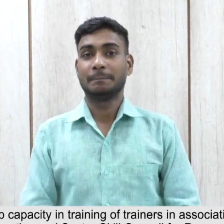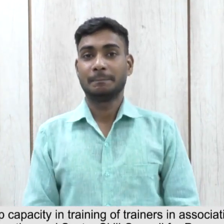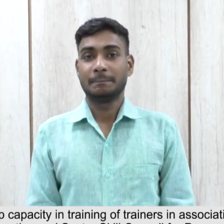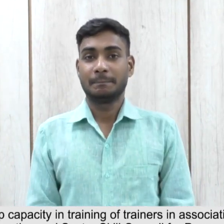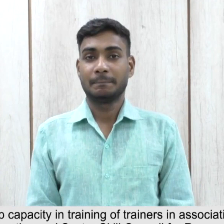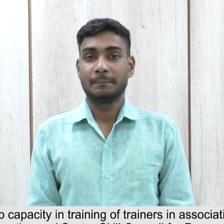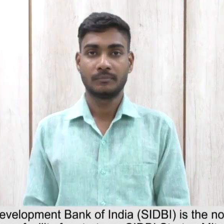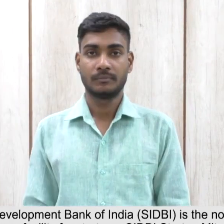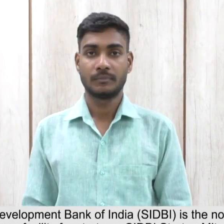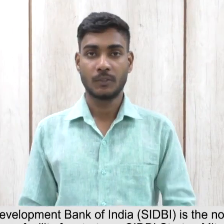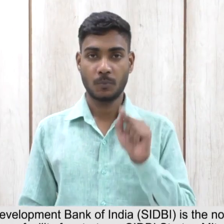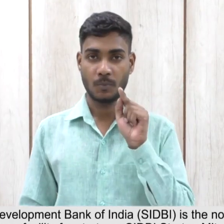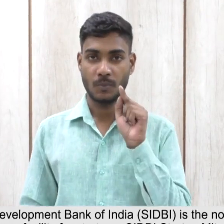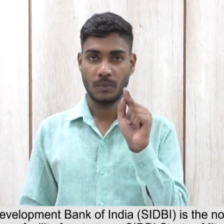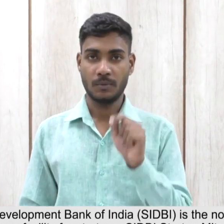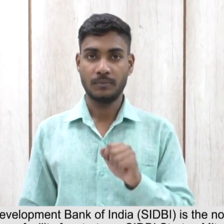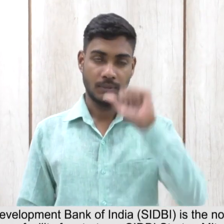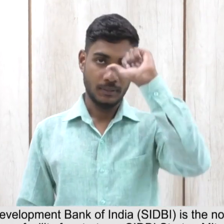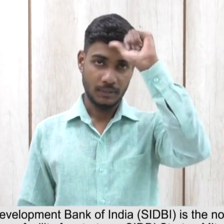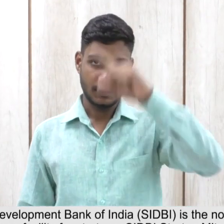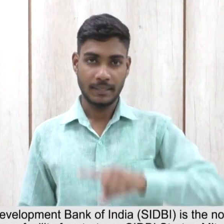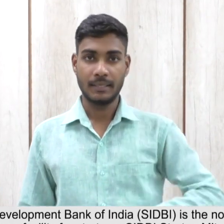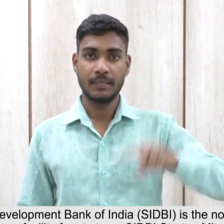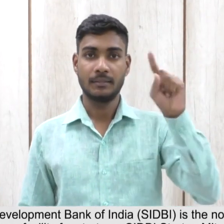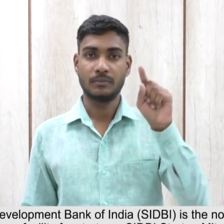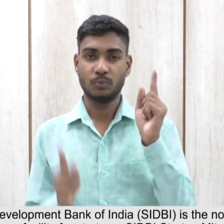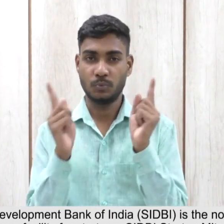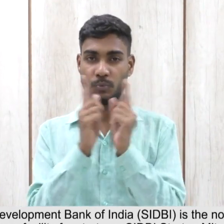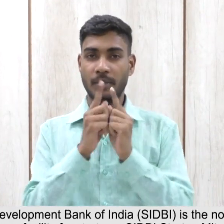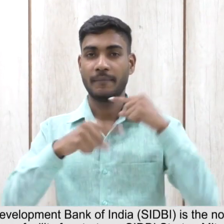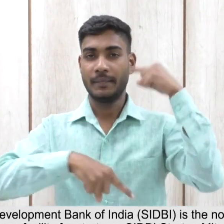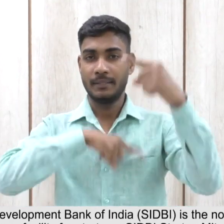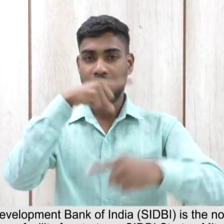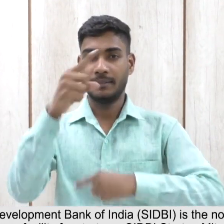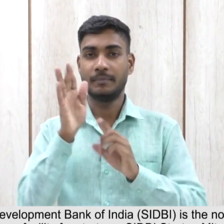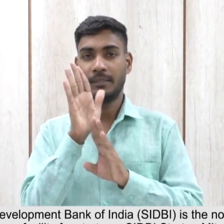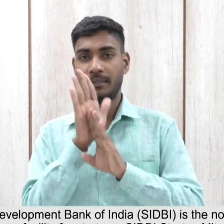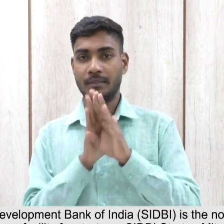The Small Industries Development Bank of India, SIDBI, is the